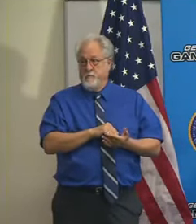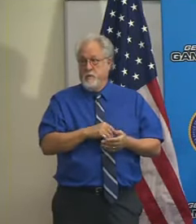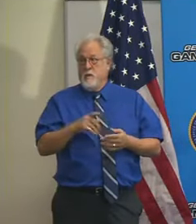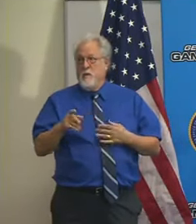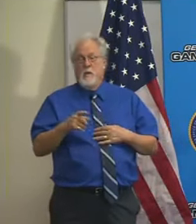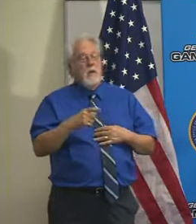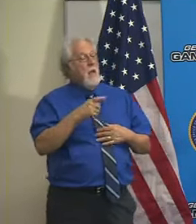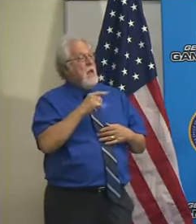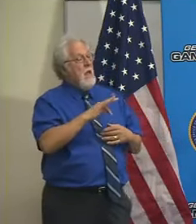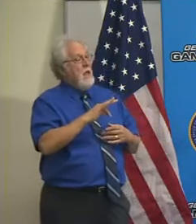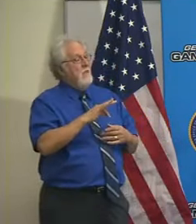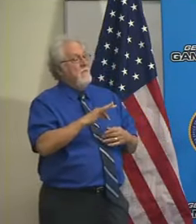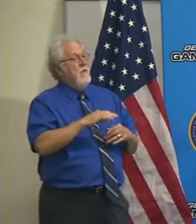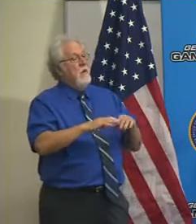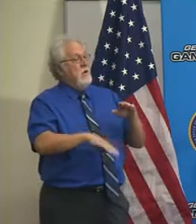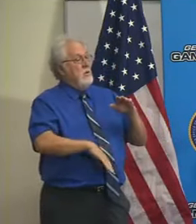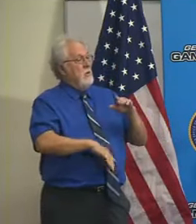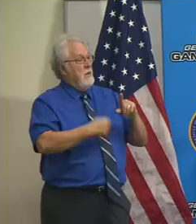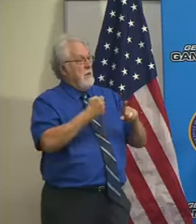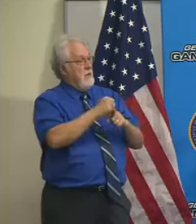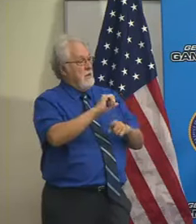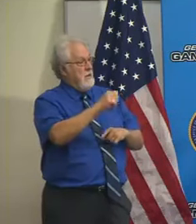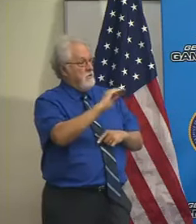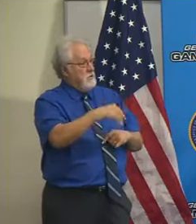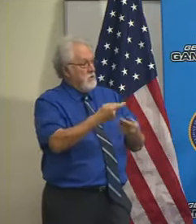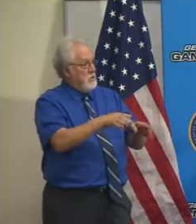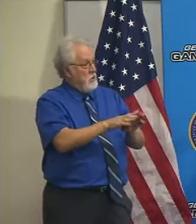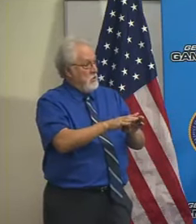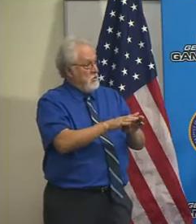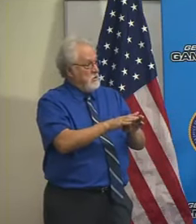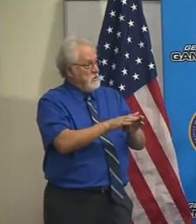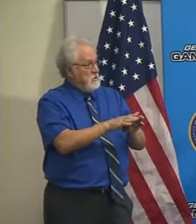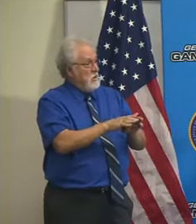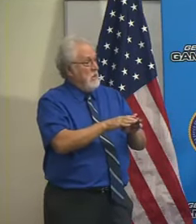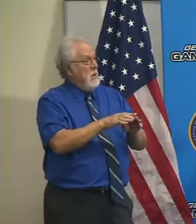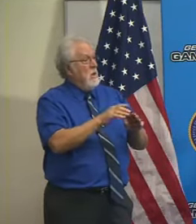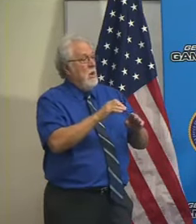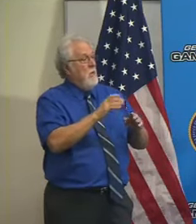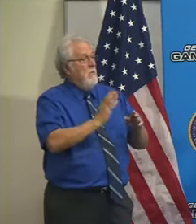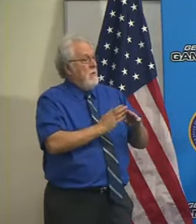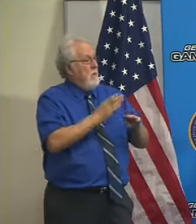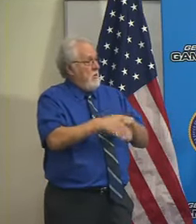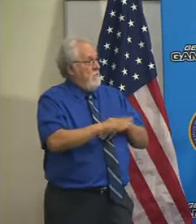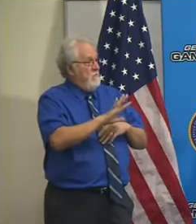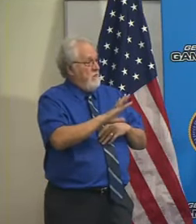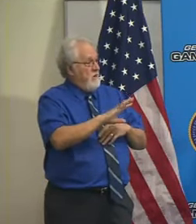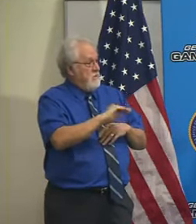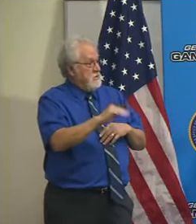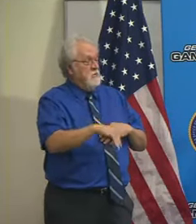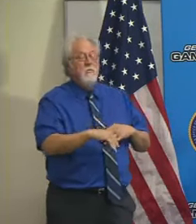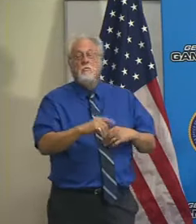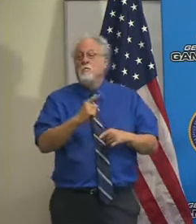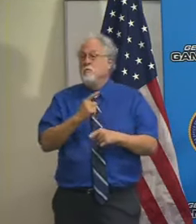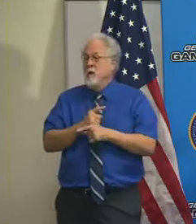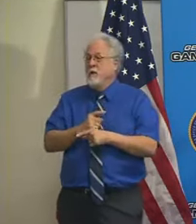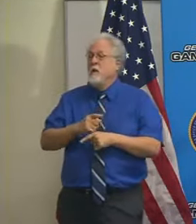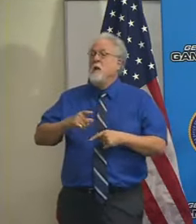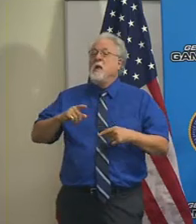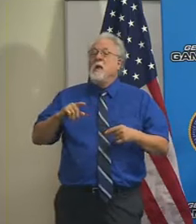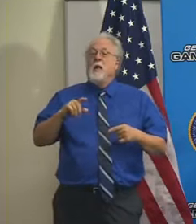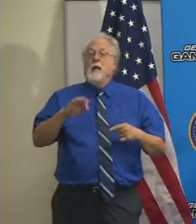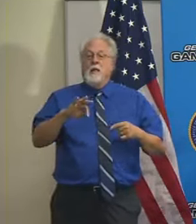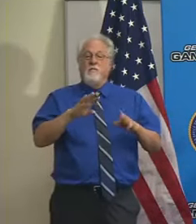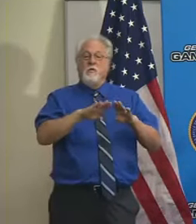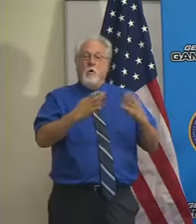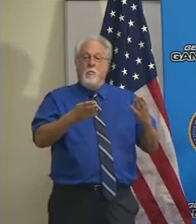So... Excuse me. If you get to 10 percent, you would have to close as opposed to this quarter of while? Correct. Correct. Because otherwise you